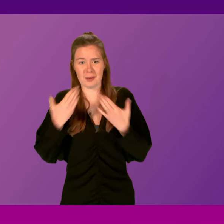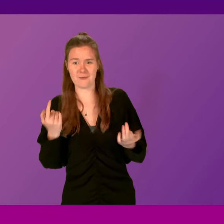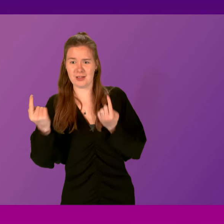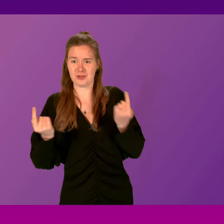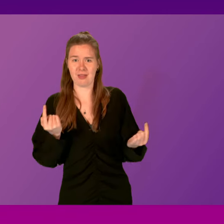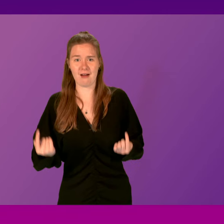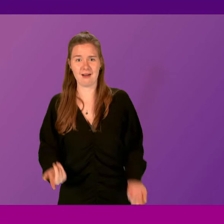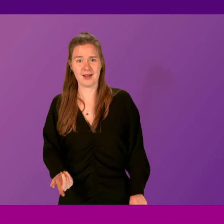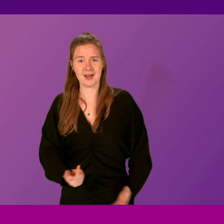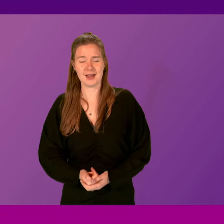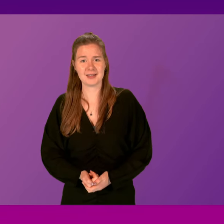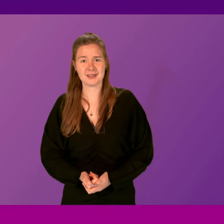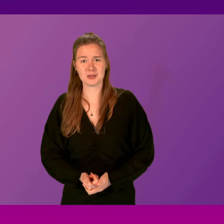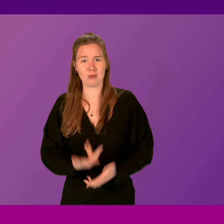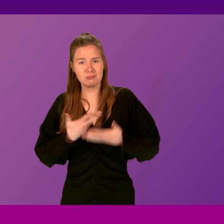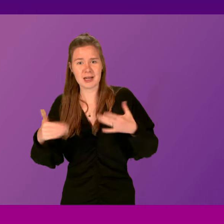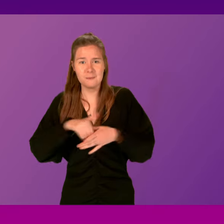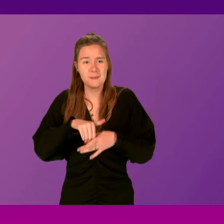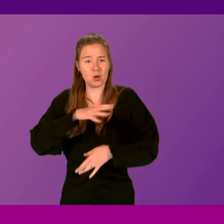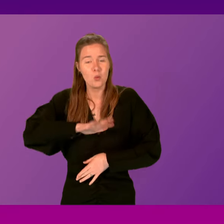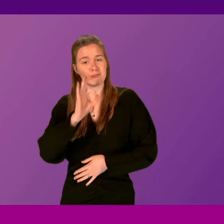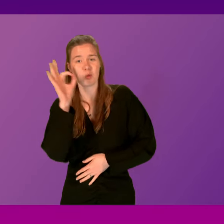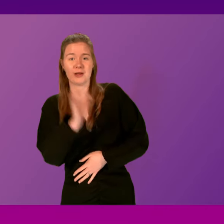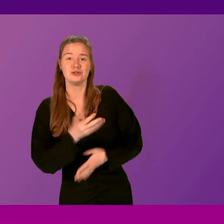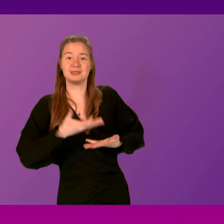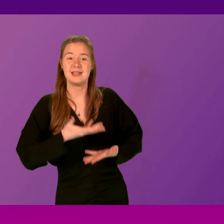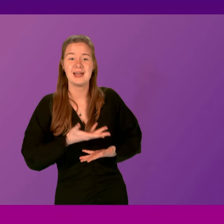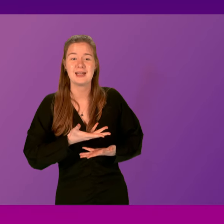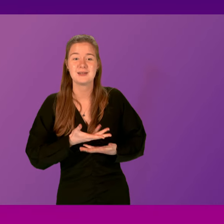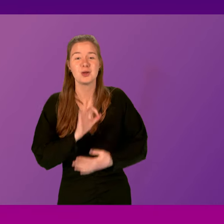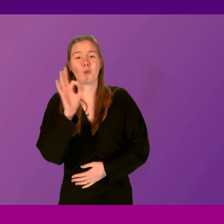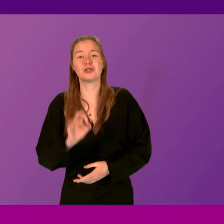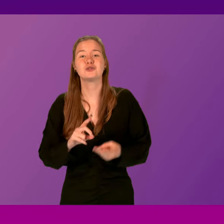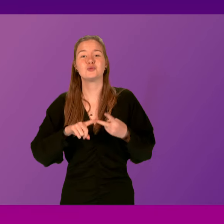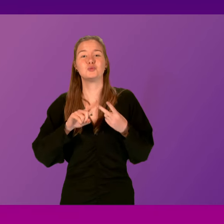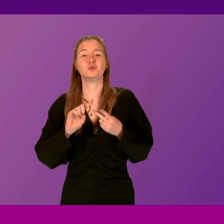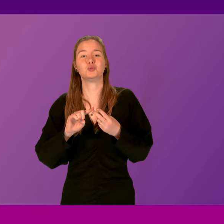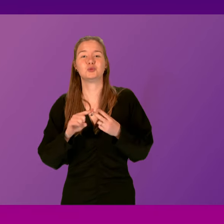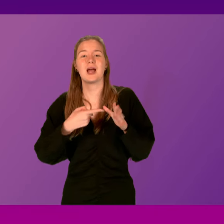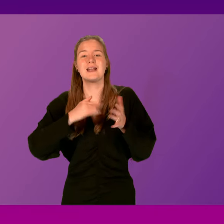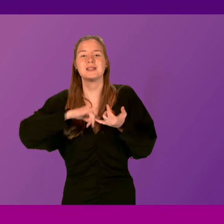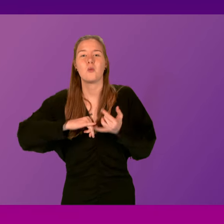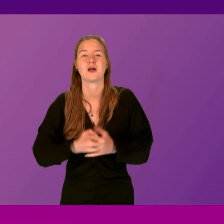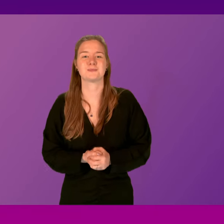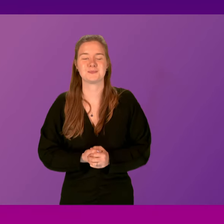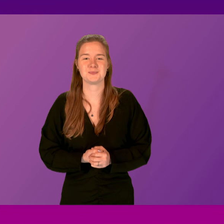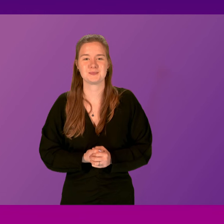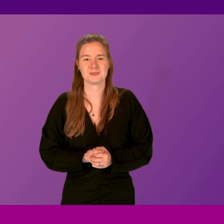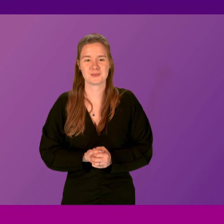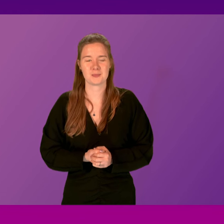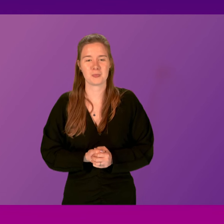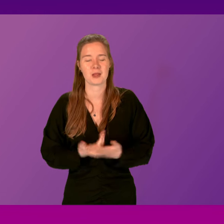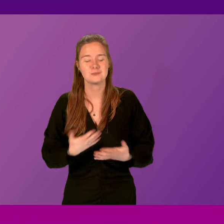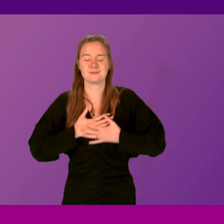and respect. We have many members who wish to put a question today. Question number two, call Anna Sarwar. Deputy Officer, I'd like to extend my